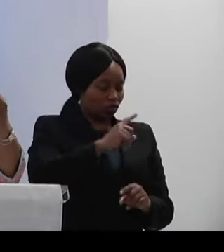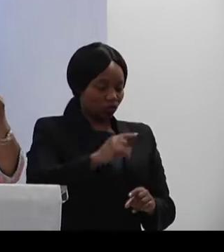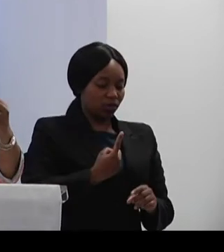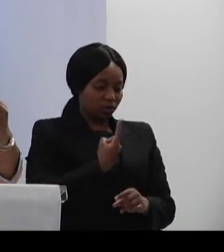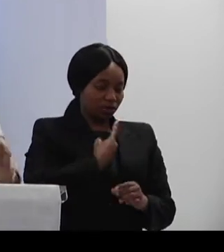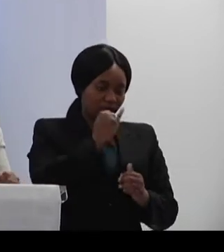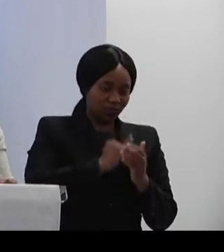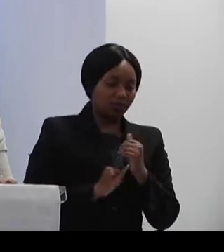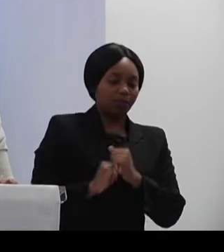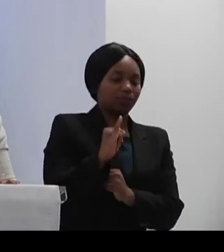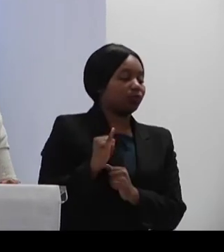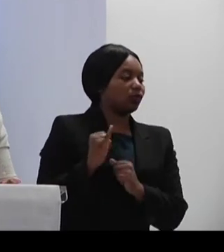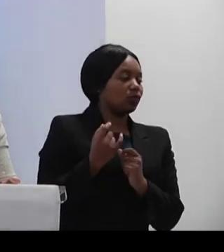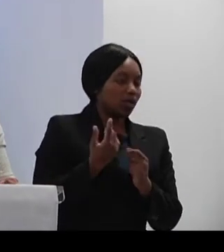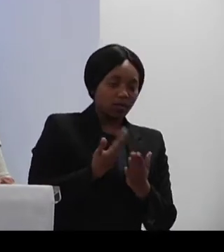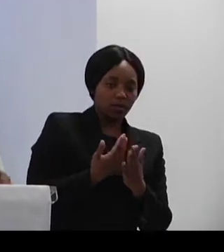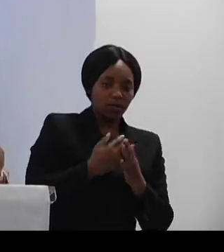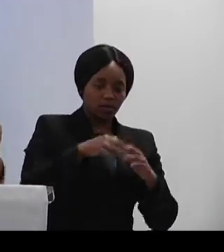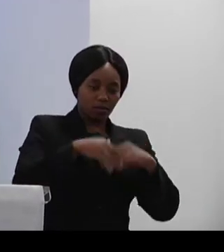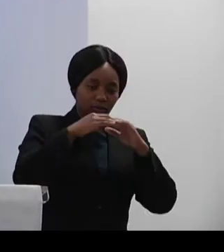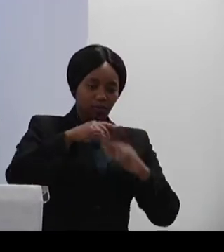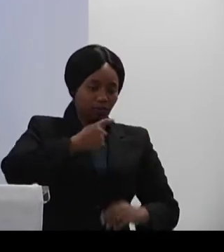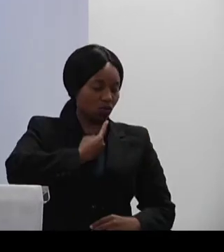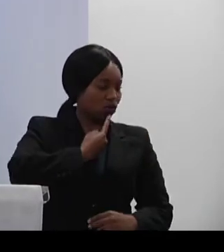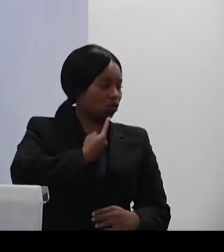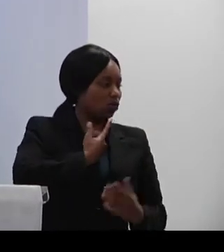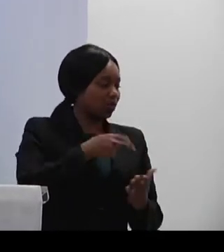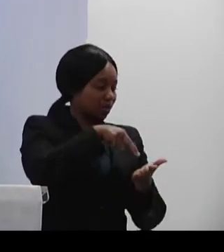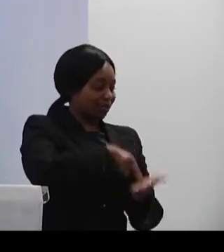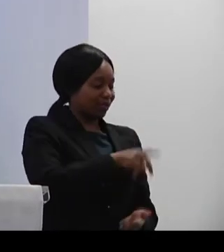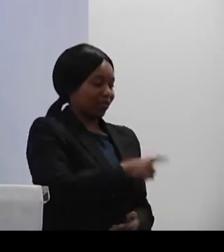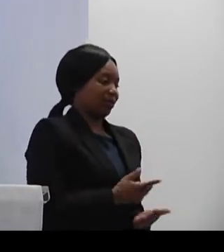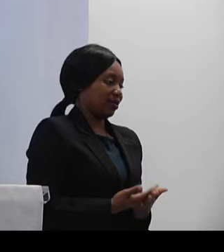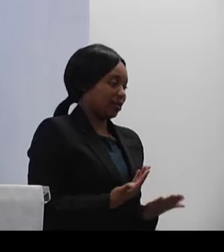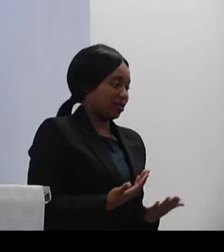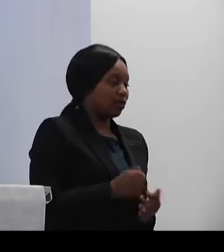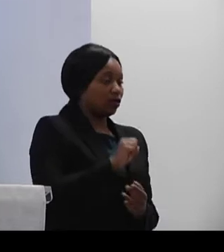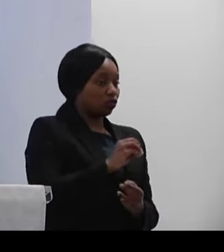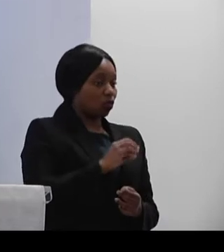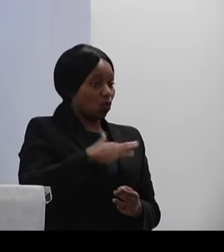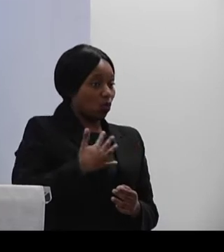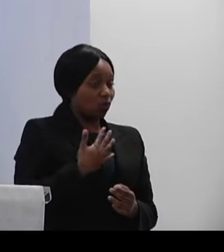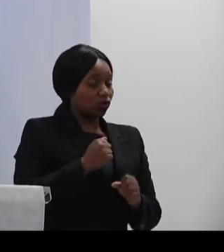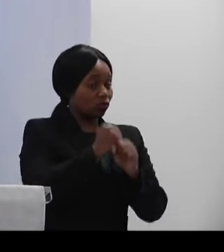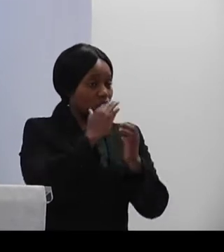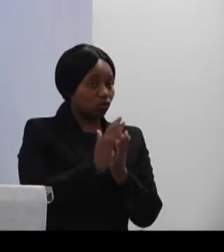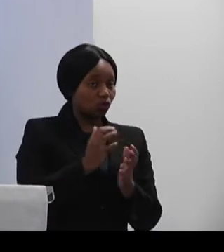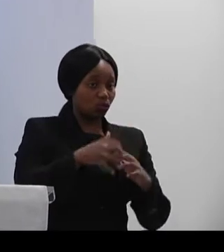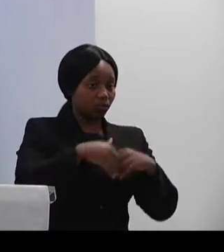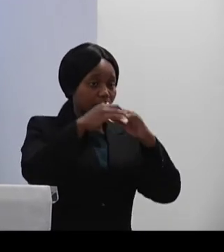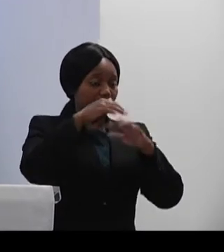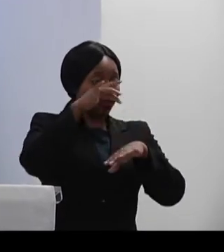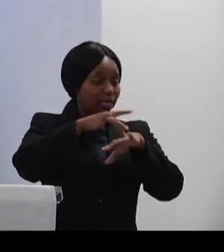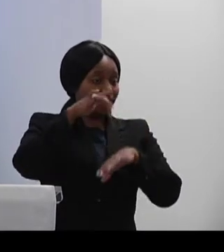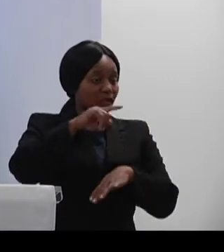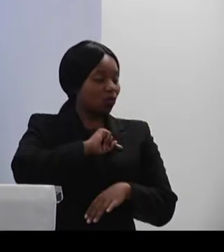temper with the establishment. And temper with the establishment such that the environment